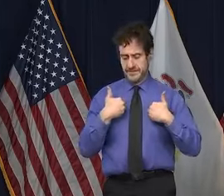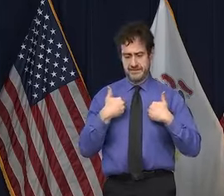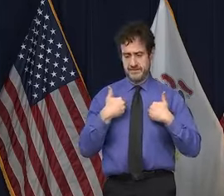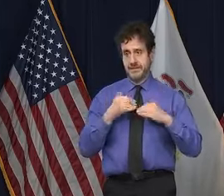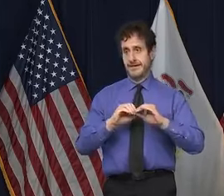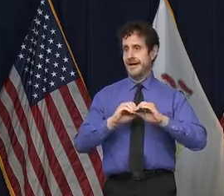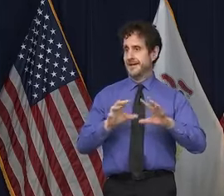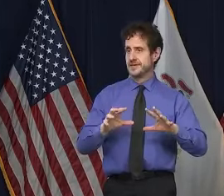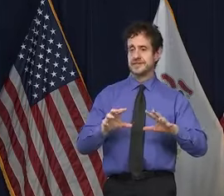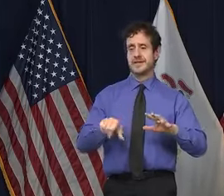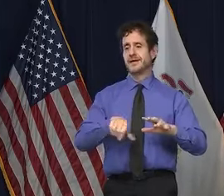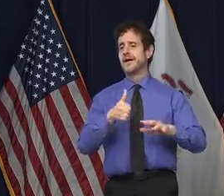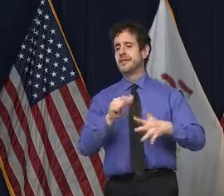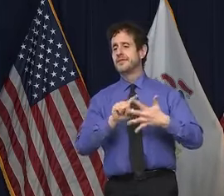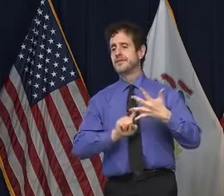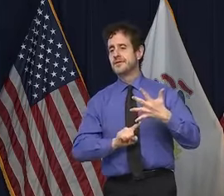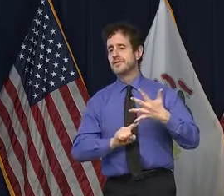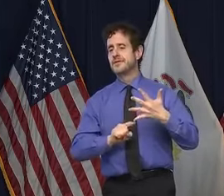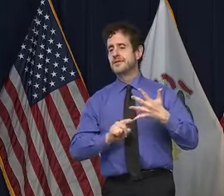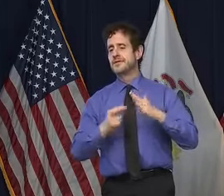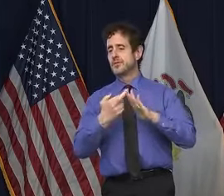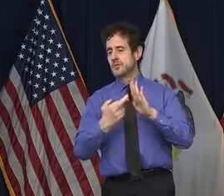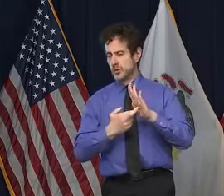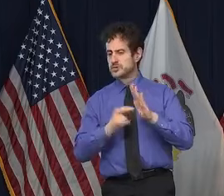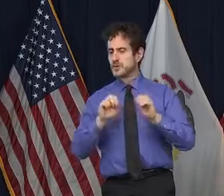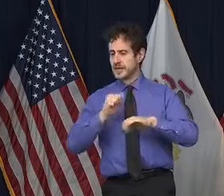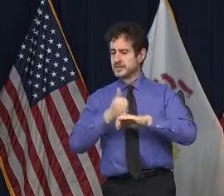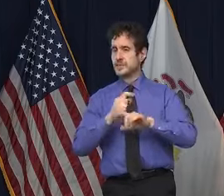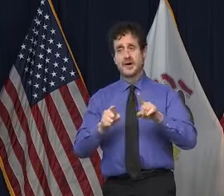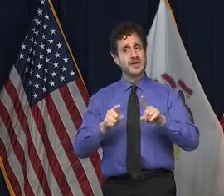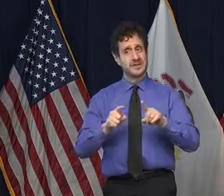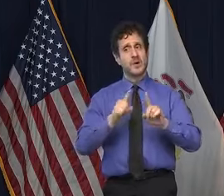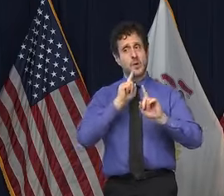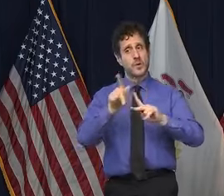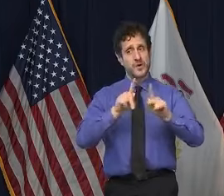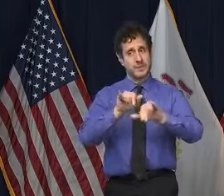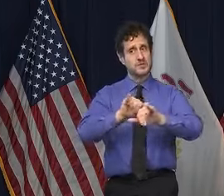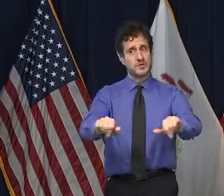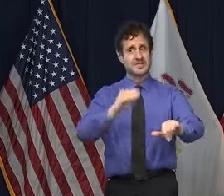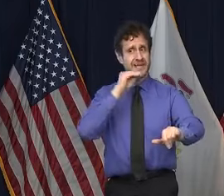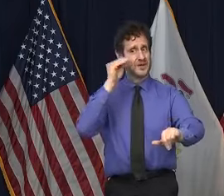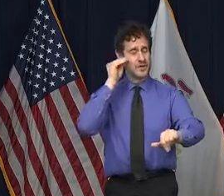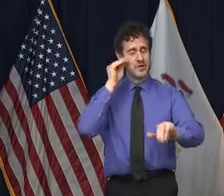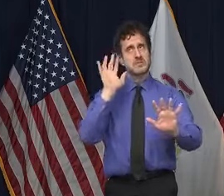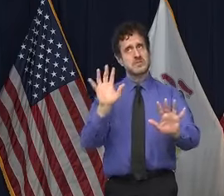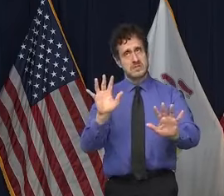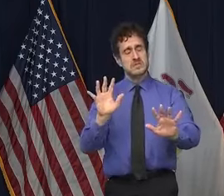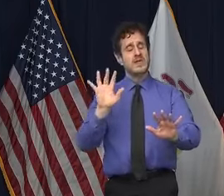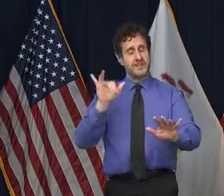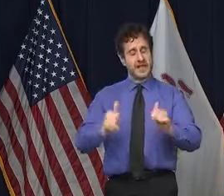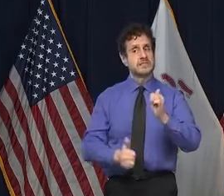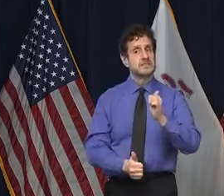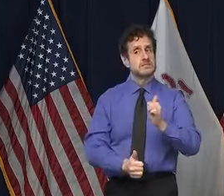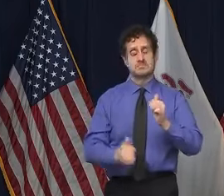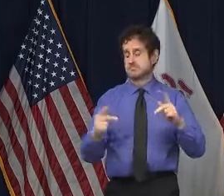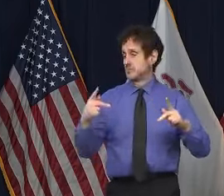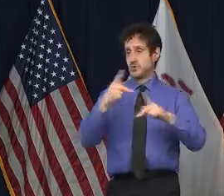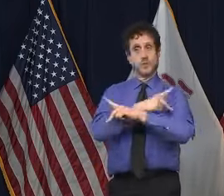obviously there are a number of other things that are left, but a stay-at-home order is, you know, about the furthest that one could go.